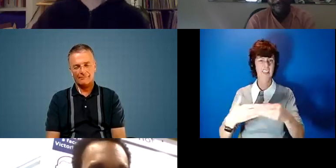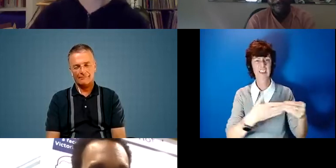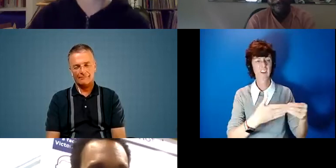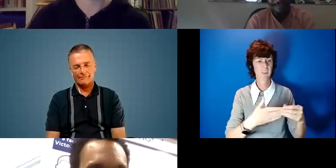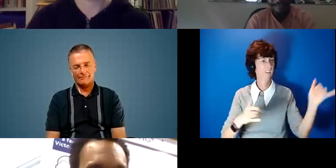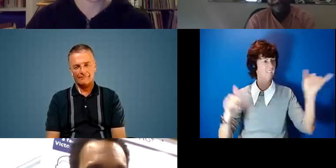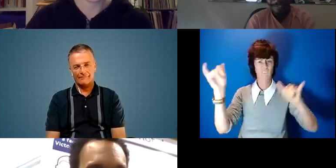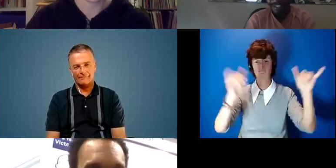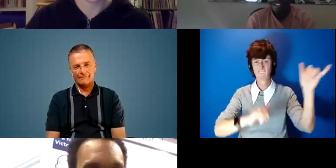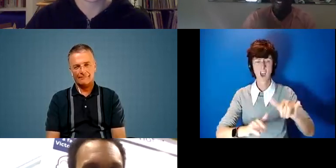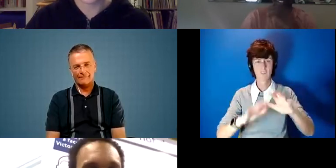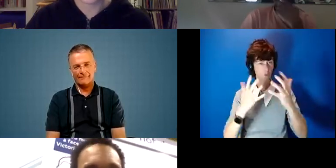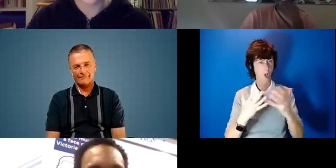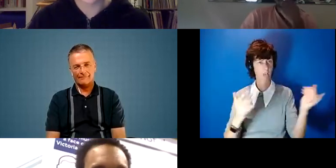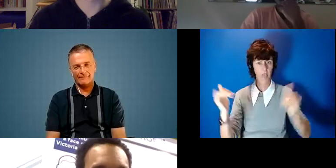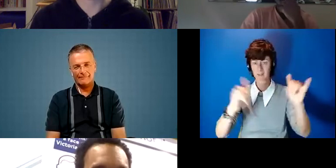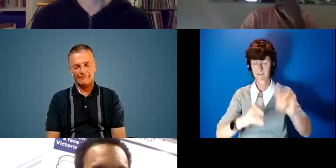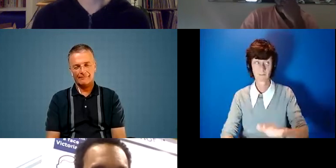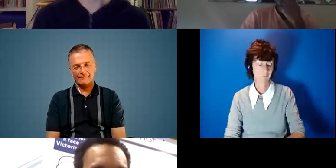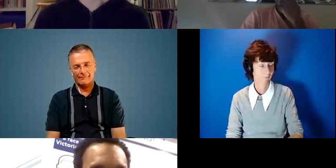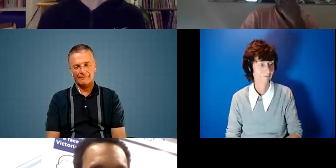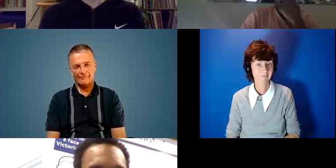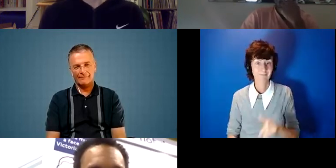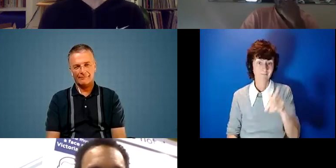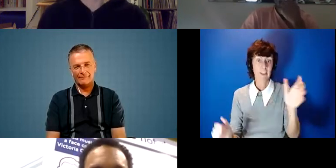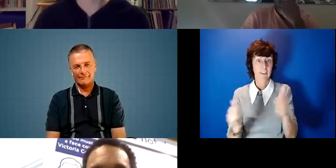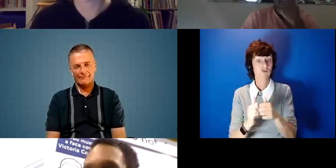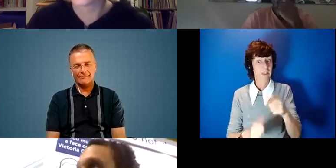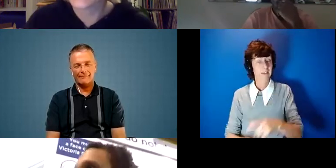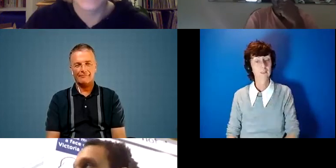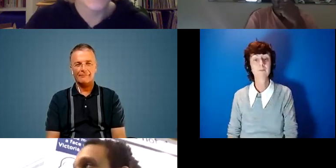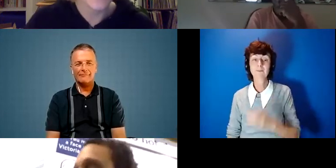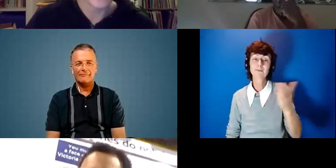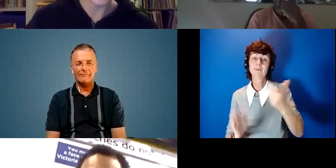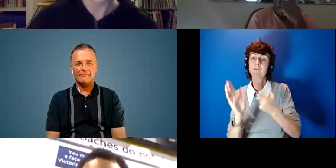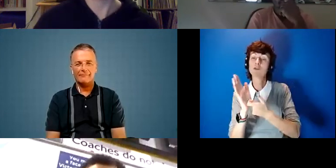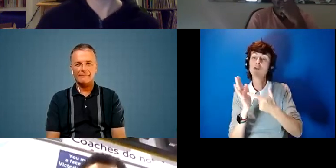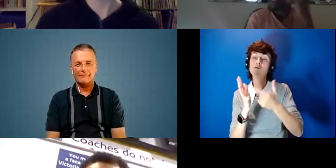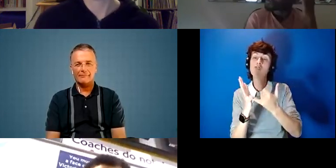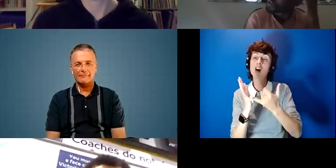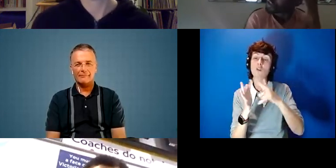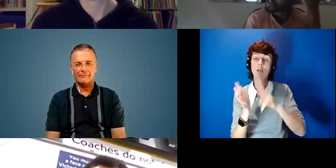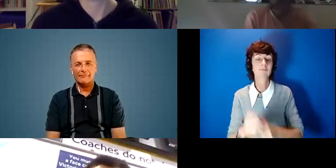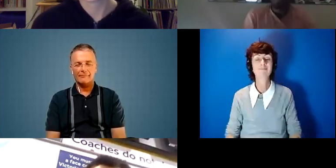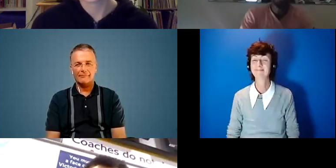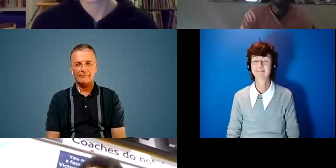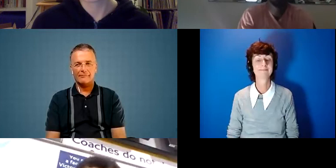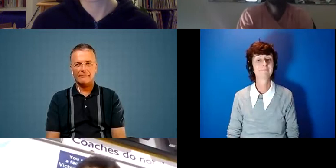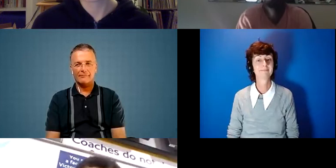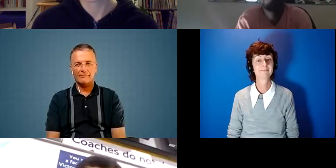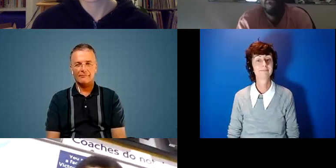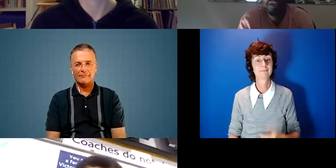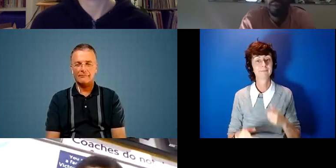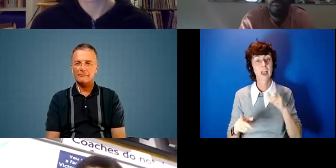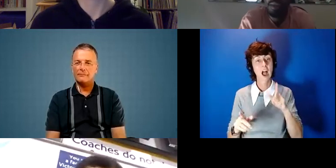you know what mean thank you ian i completely agree um i'll pass to you russell sure so i'll try connecting